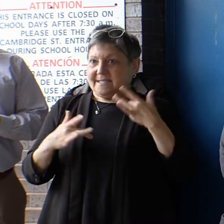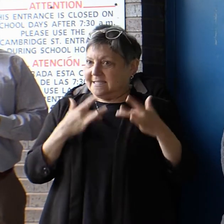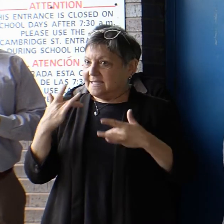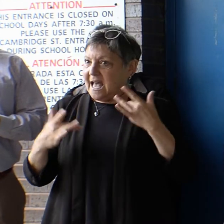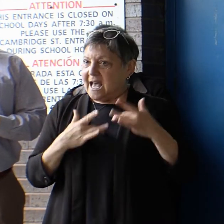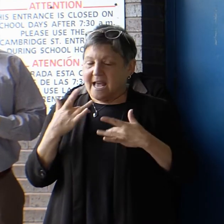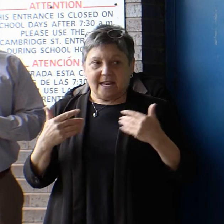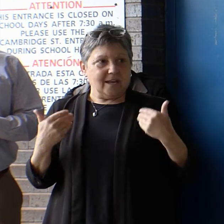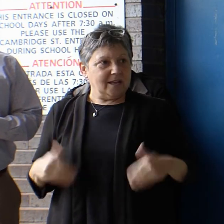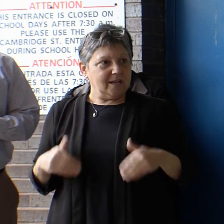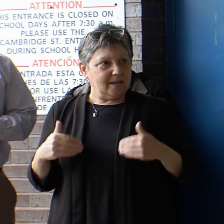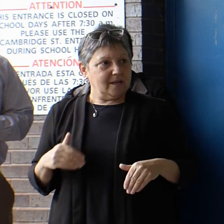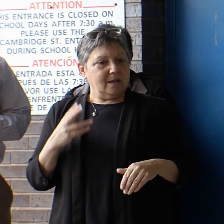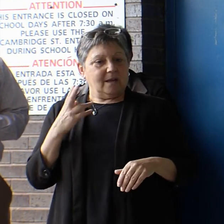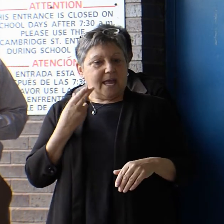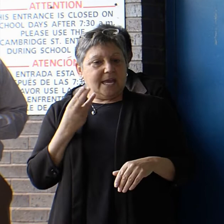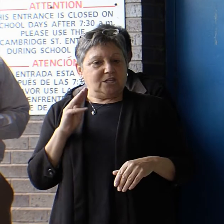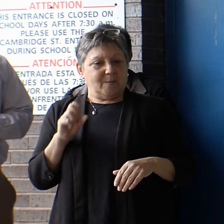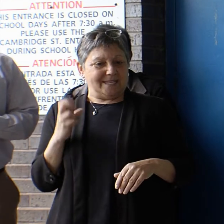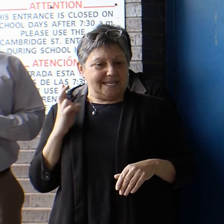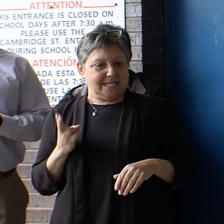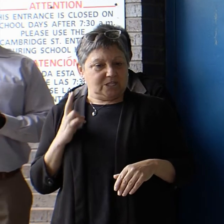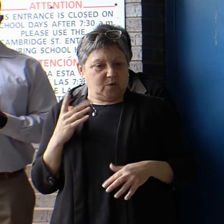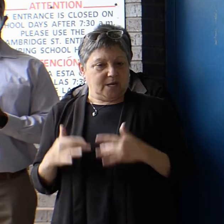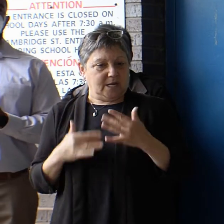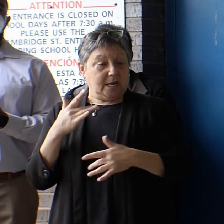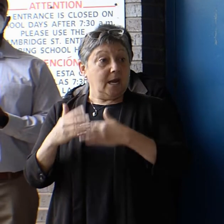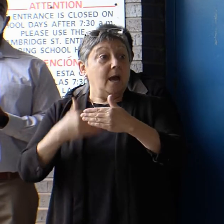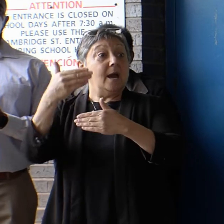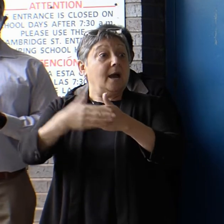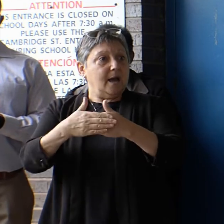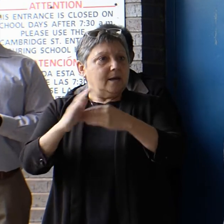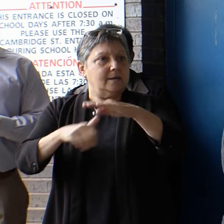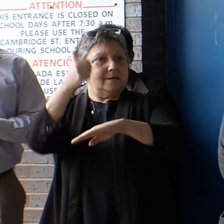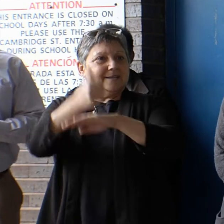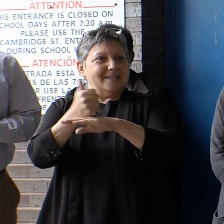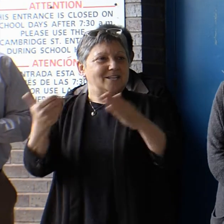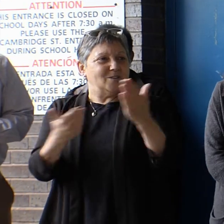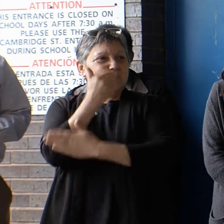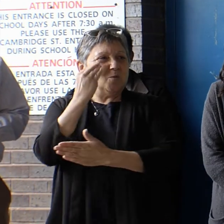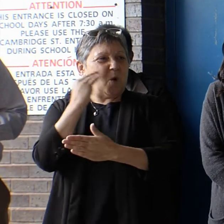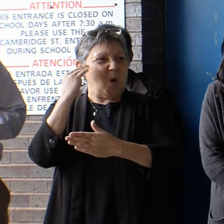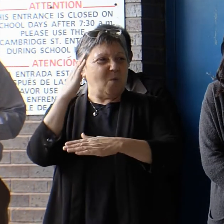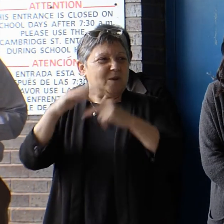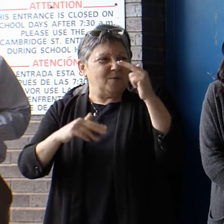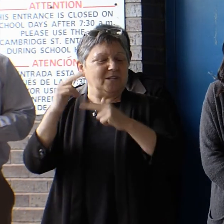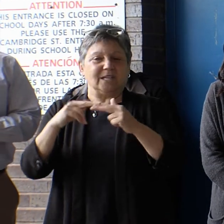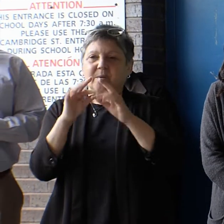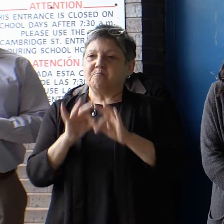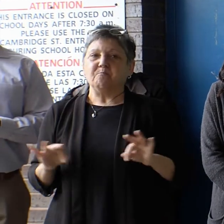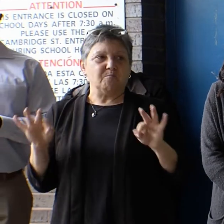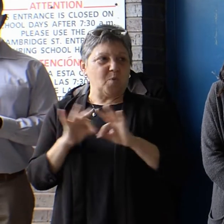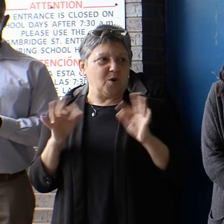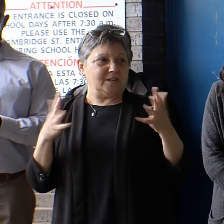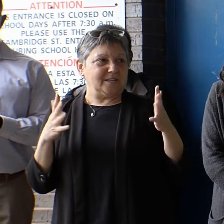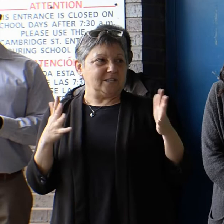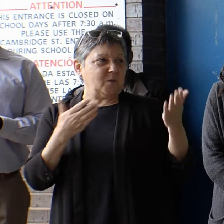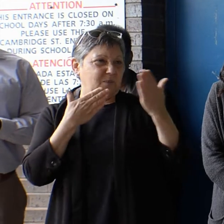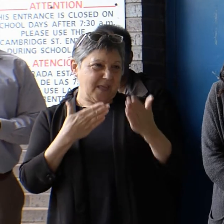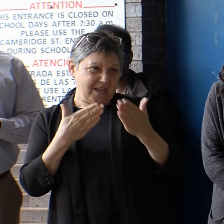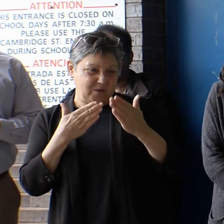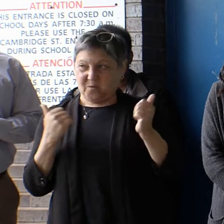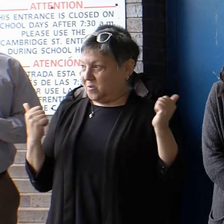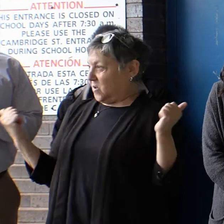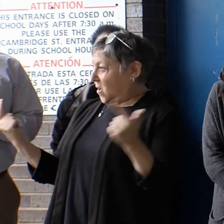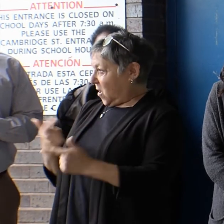in the in the storied history of deaf education in the city and for the region. It's very, very important. So thank you all for being